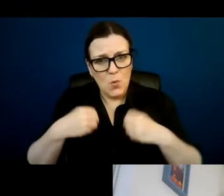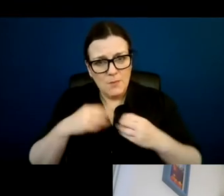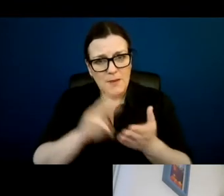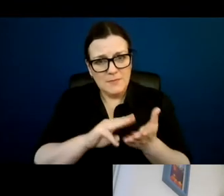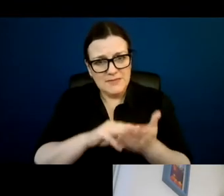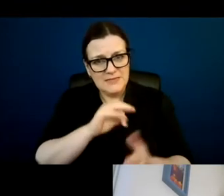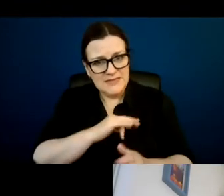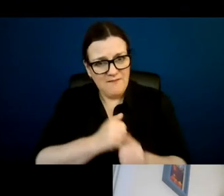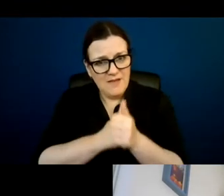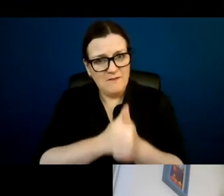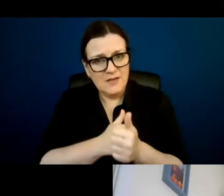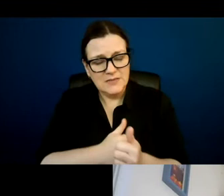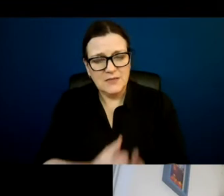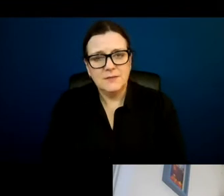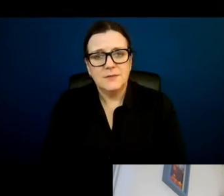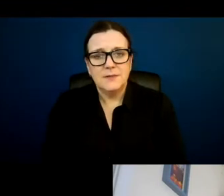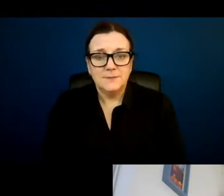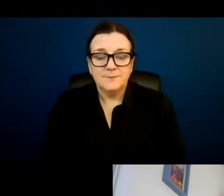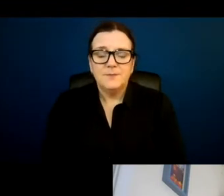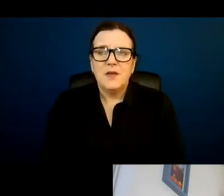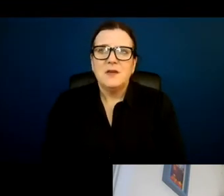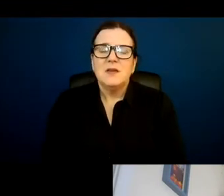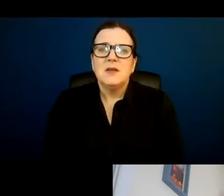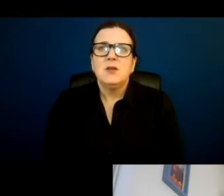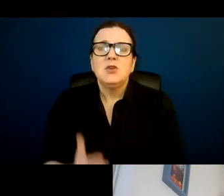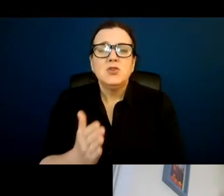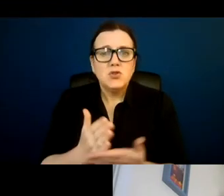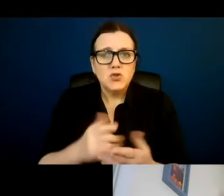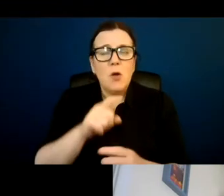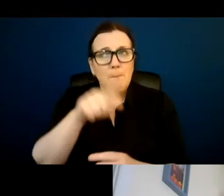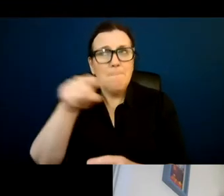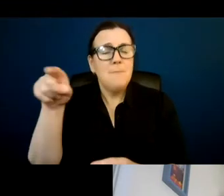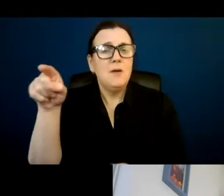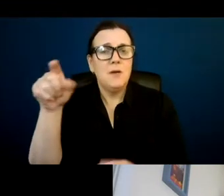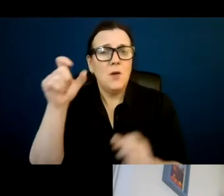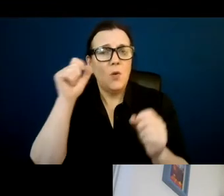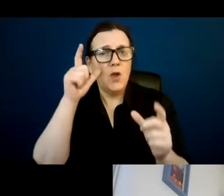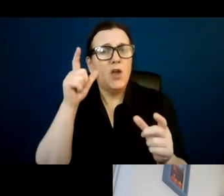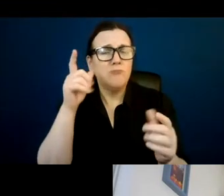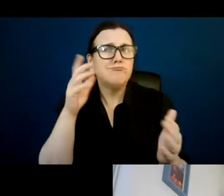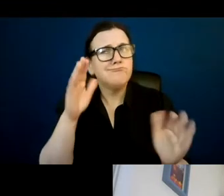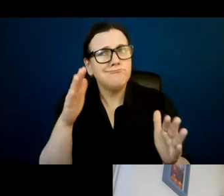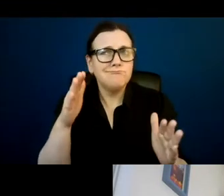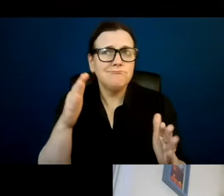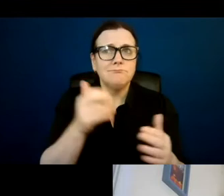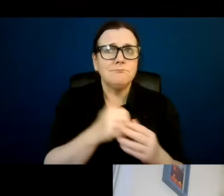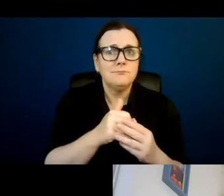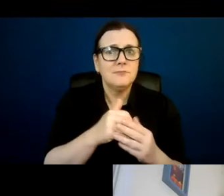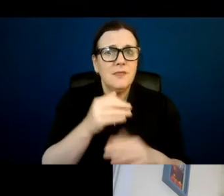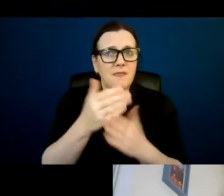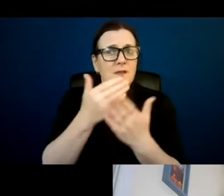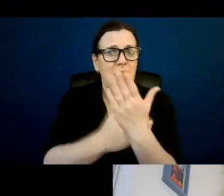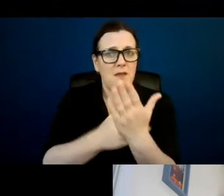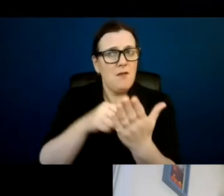I'd say some might be aware of the legislation